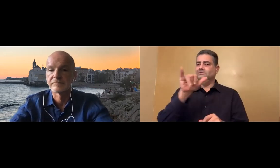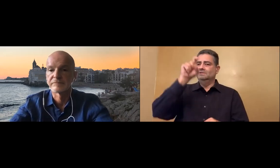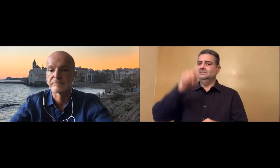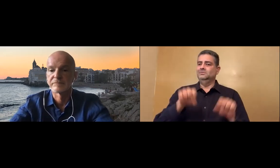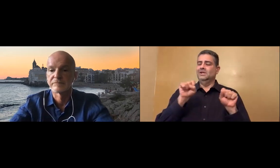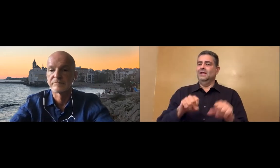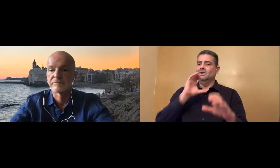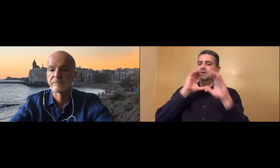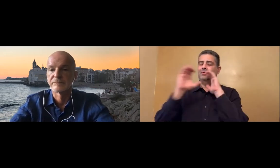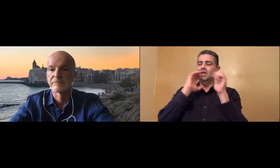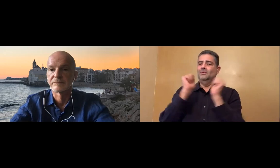How's that going to happen?